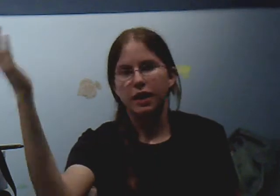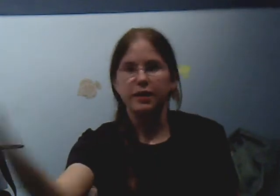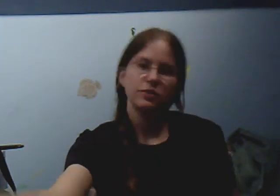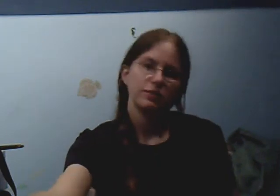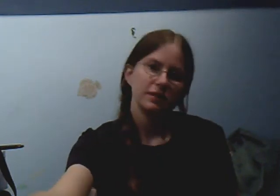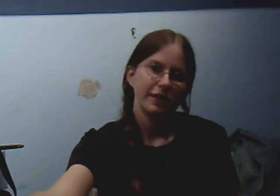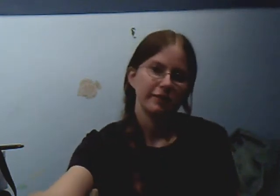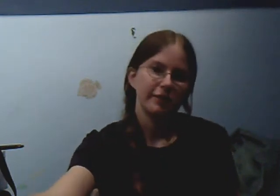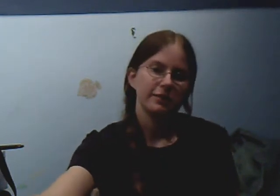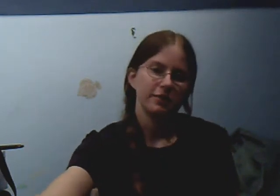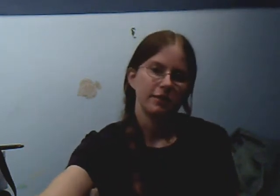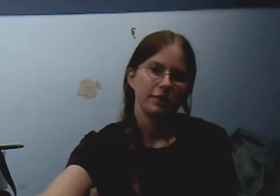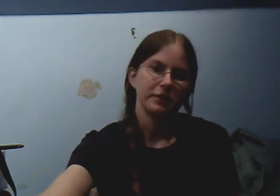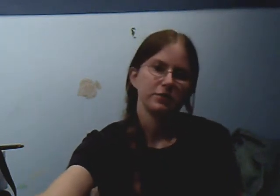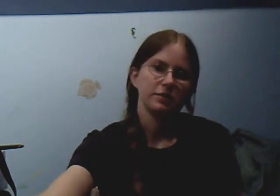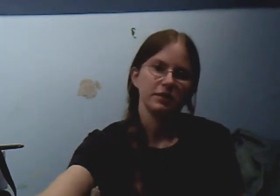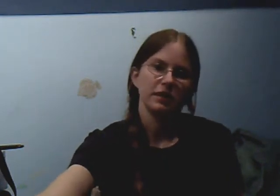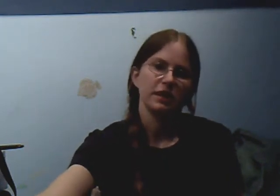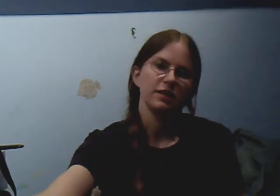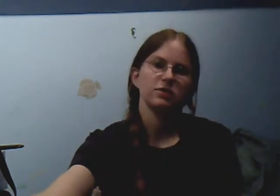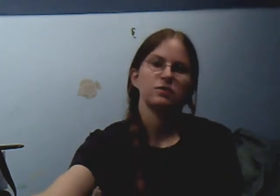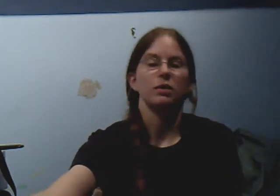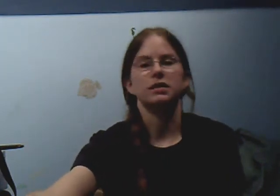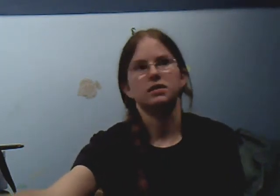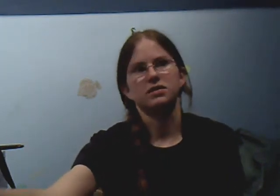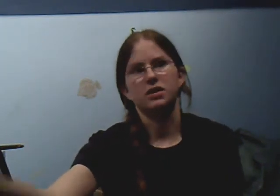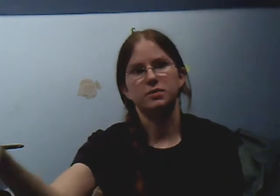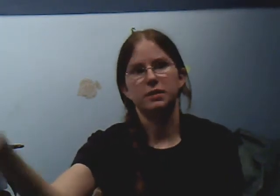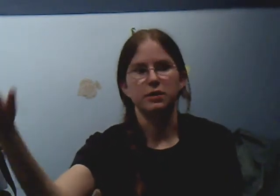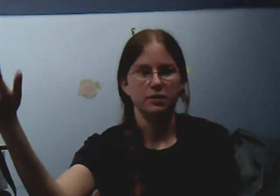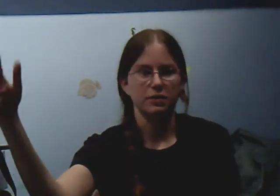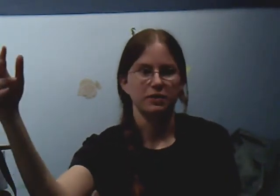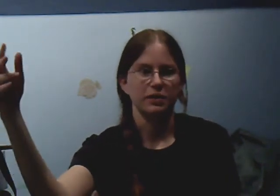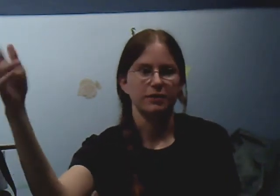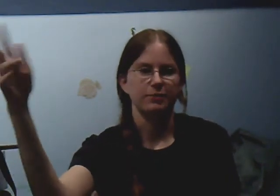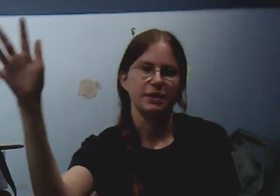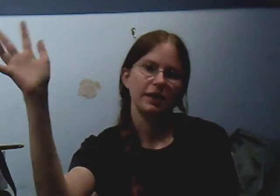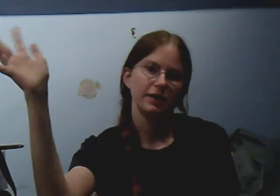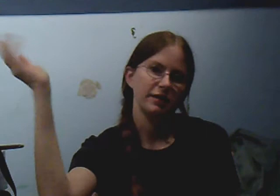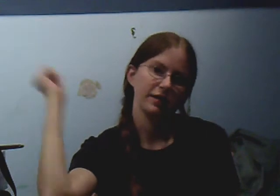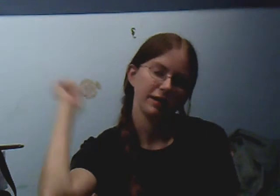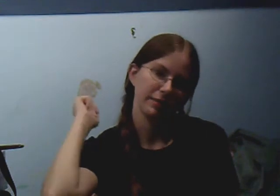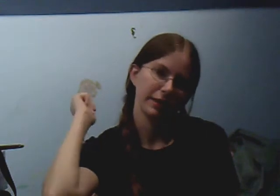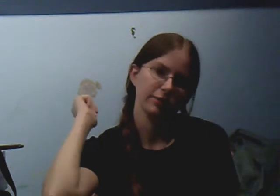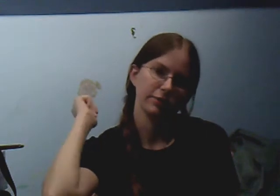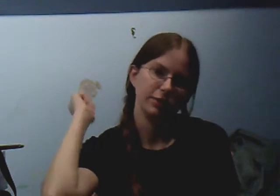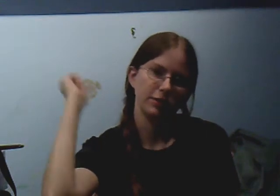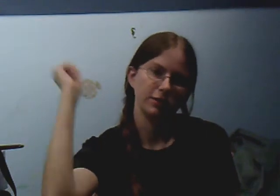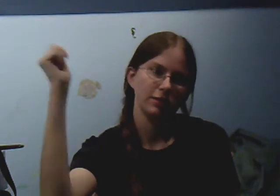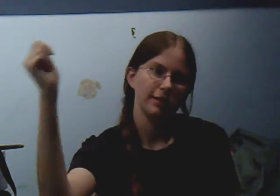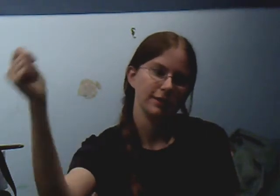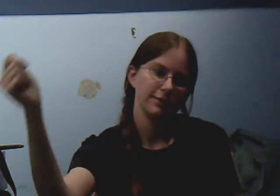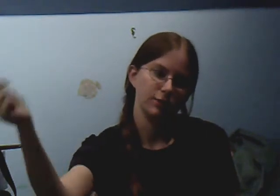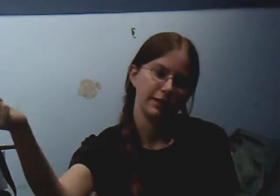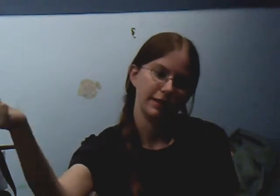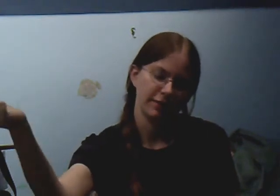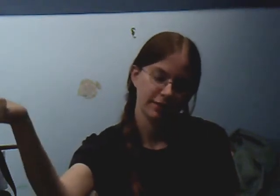I don't really have a lot to talk about tonight, I just want to talk about a little thing I've been kind of thinking about for the last few days.